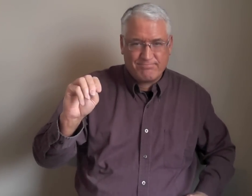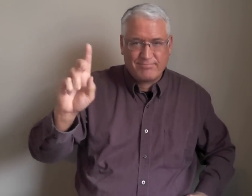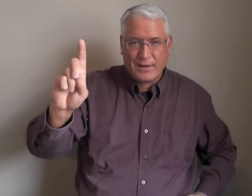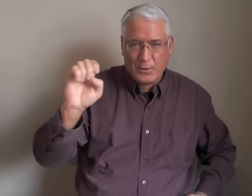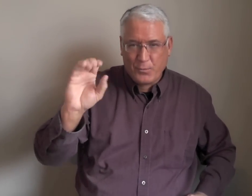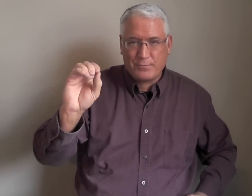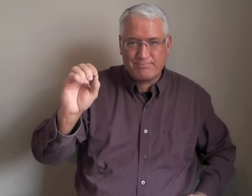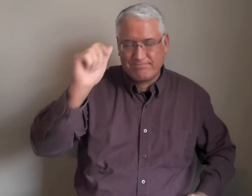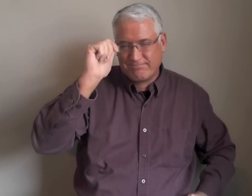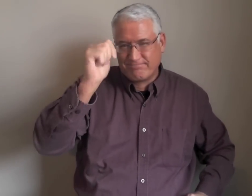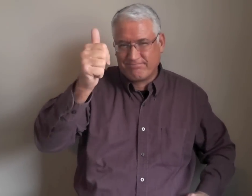Quorum Dio.